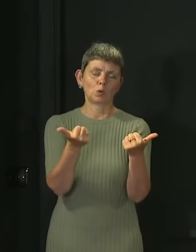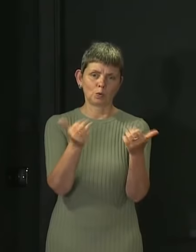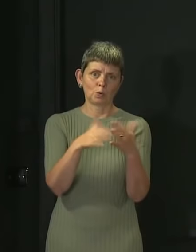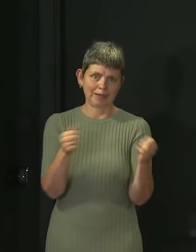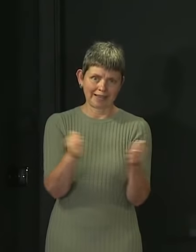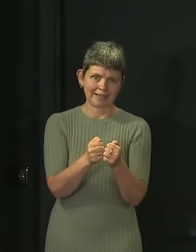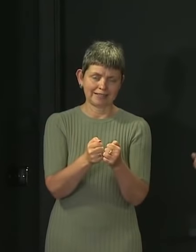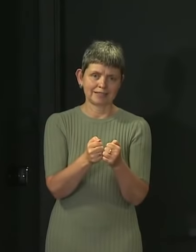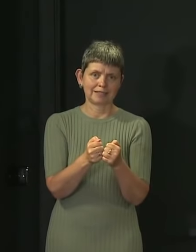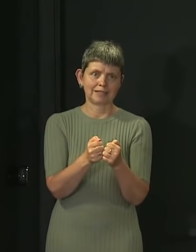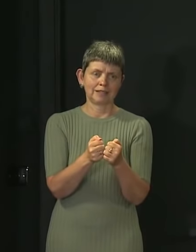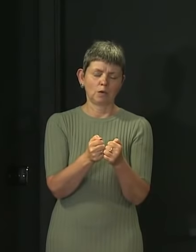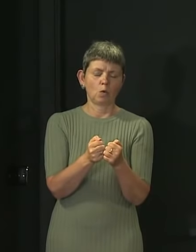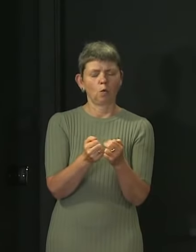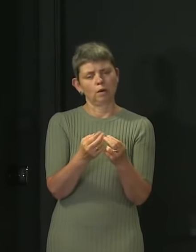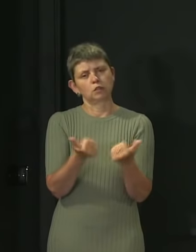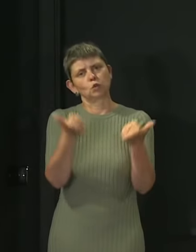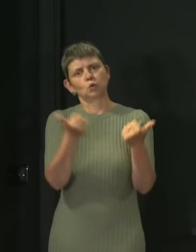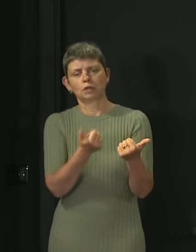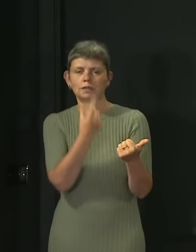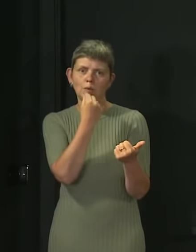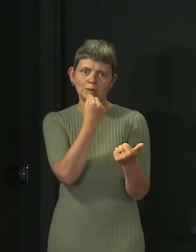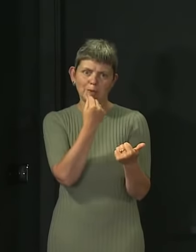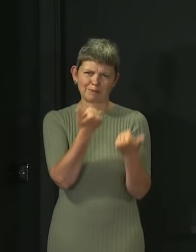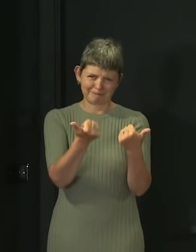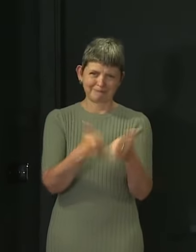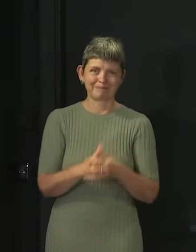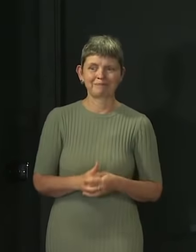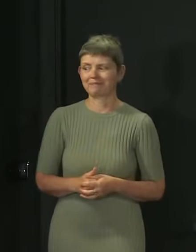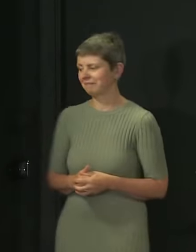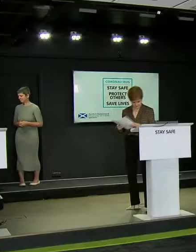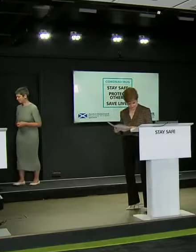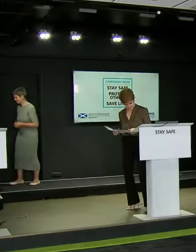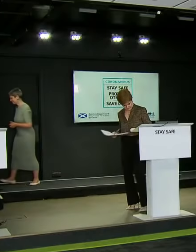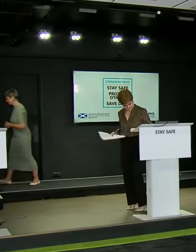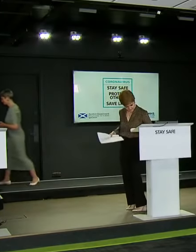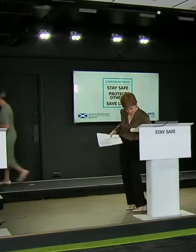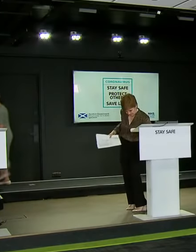good weekend, or as good as possible, under the current restrictions. Thank you.